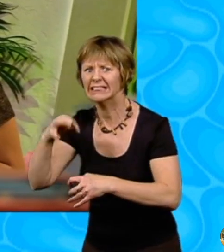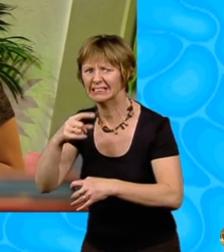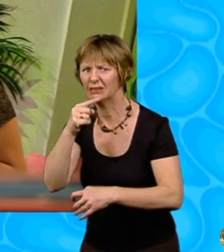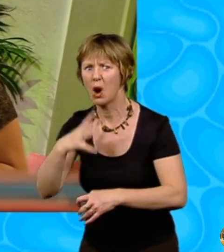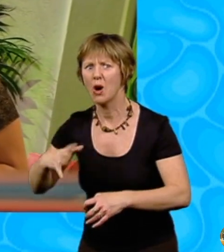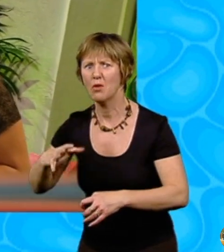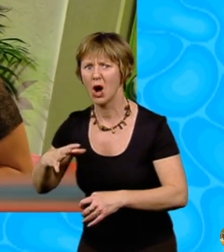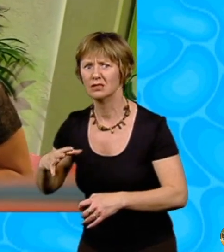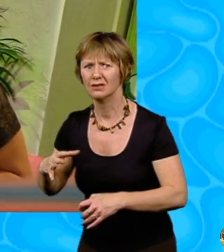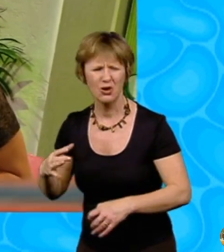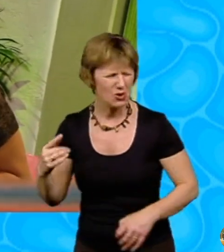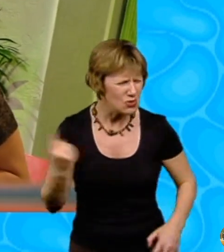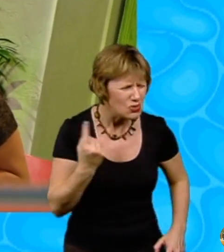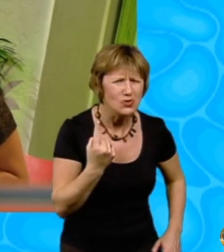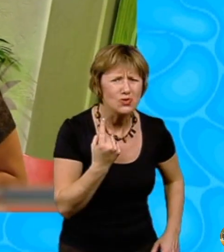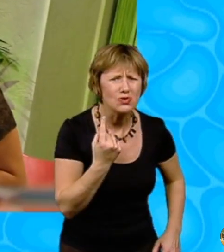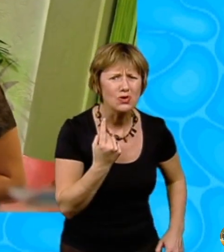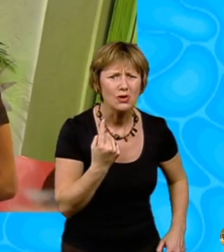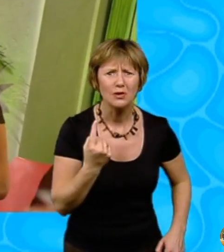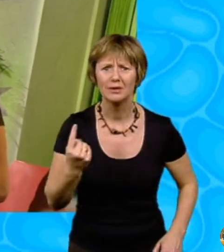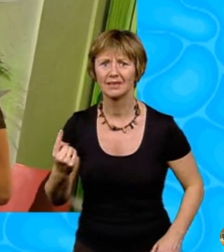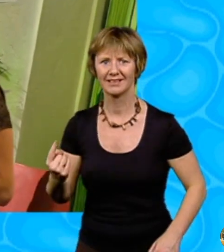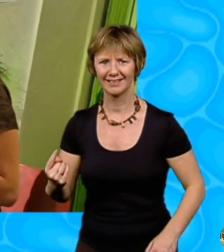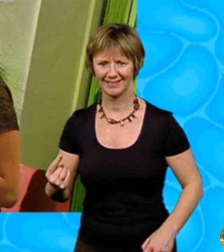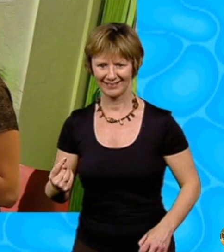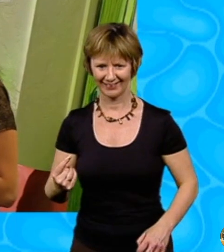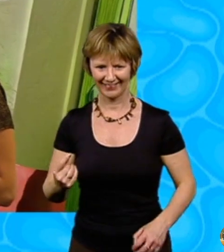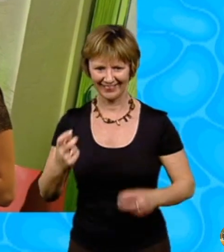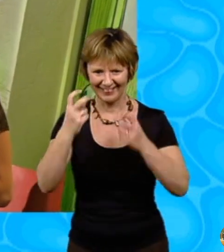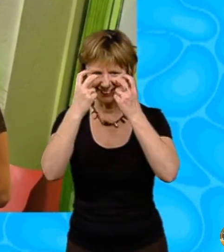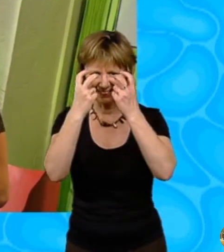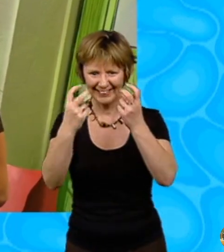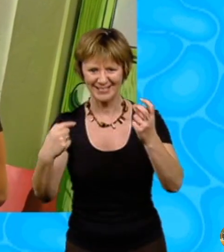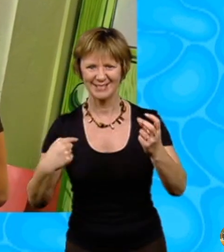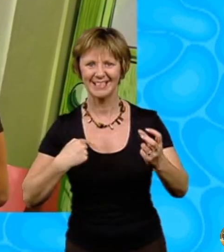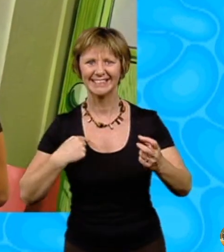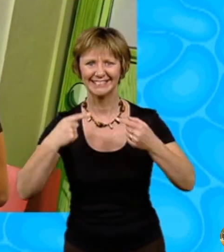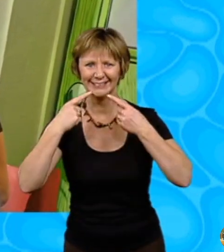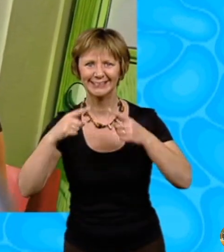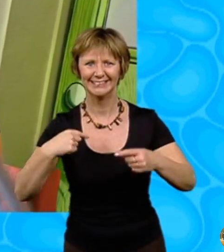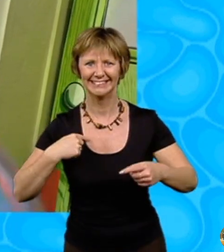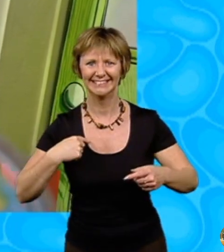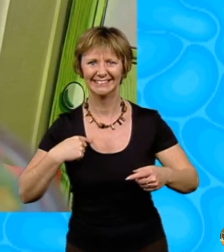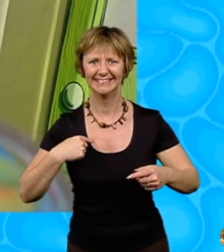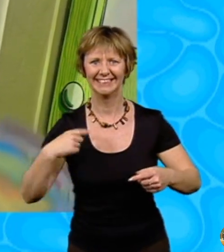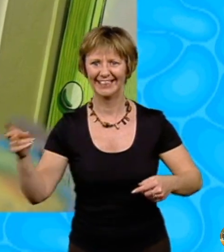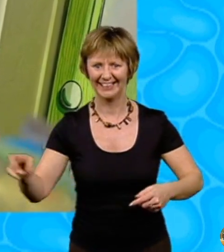told me. The who? Me. Miss Porter appeared from nowhere to squat down beside my chair.